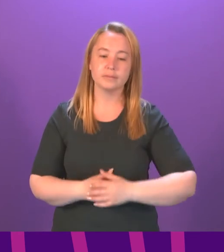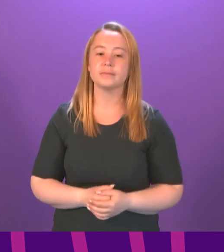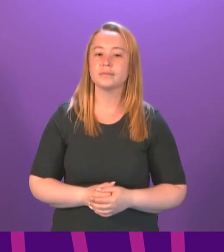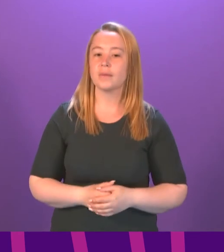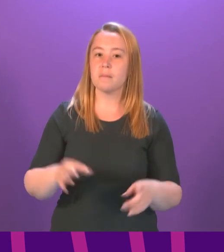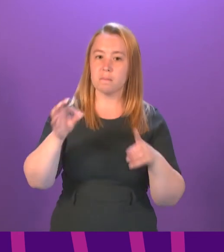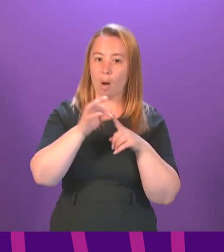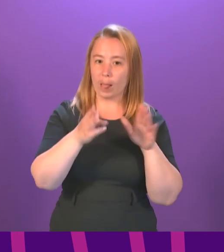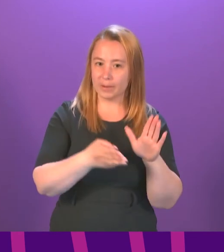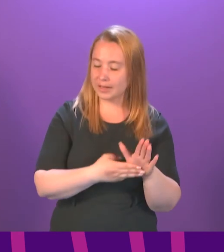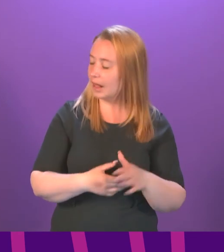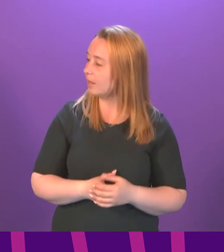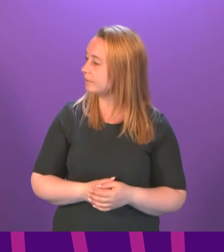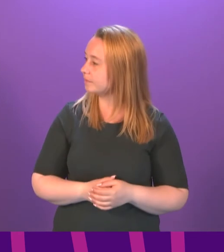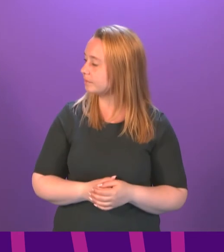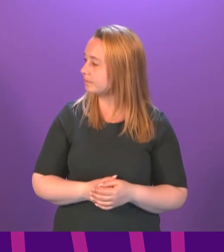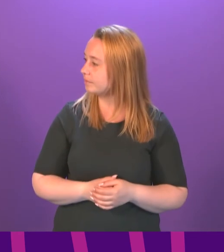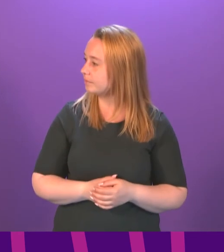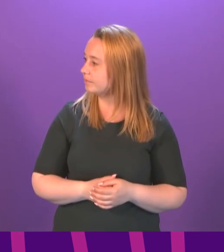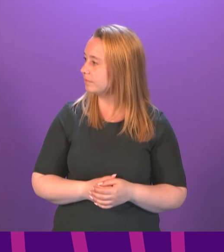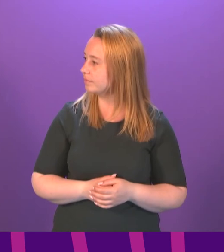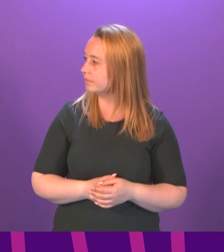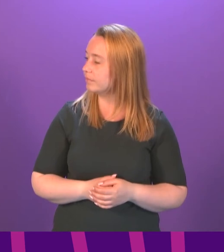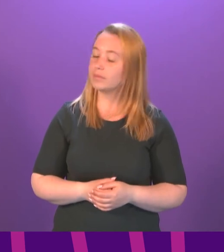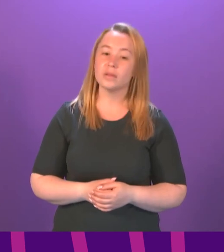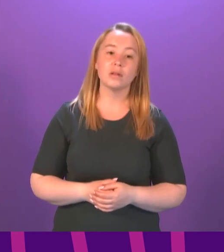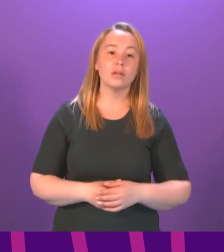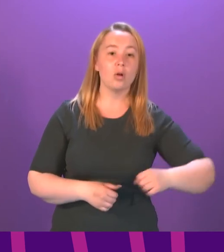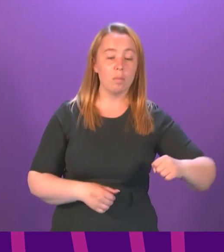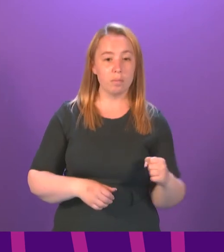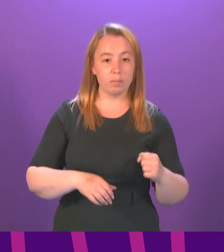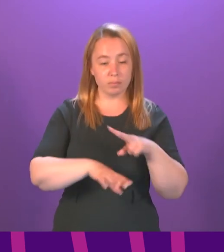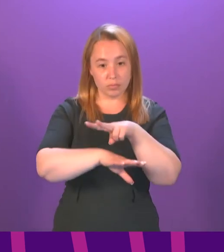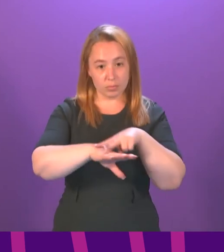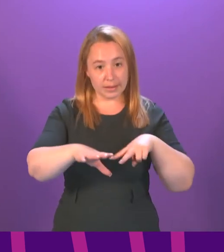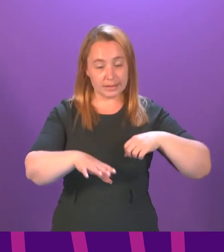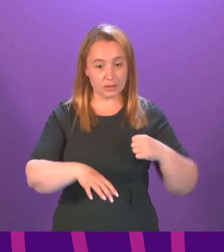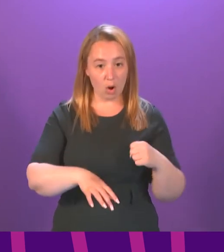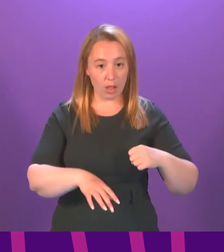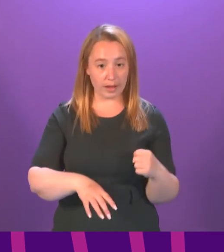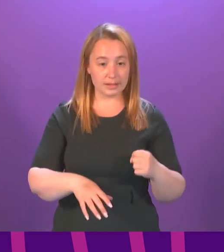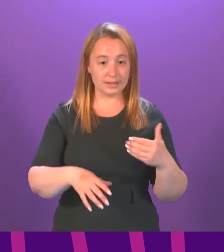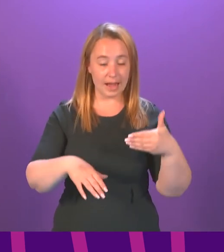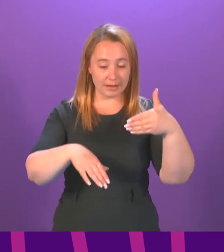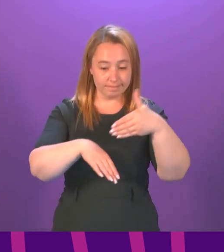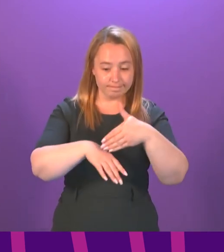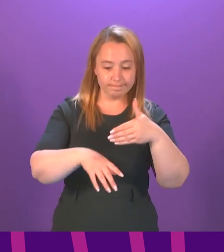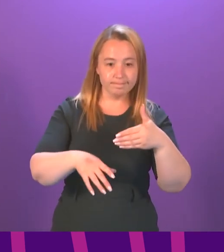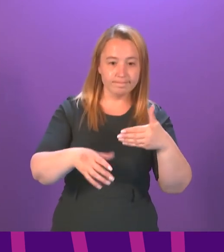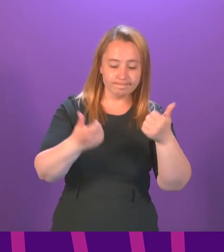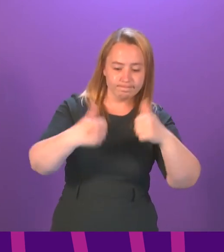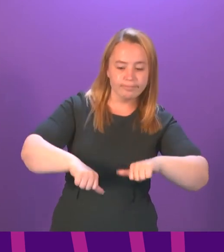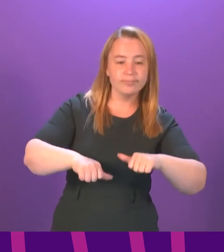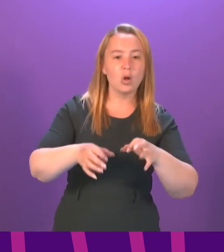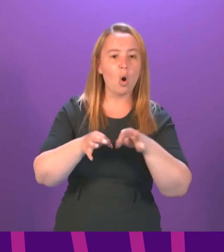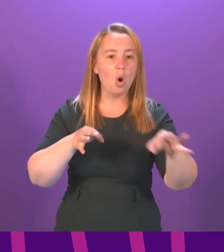To ask the Scottish Government what action it will take to increase Police Scotland's capacity to tackle online crime in light of the reports